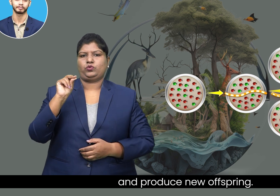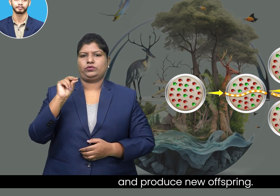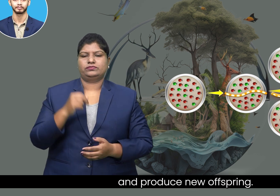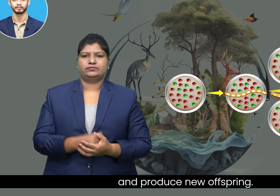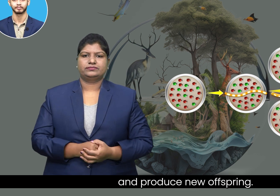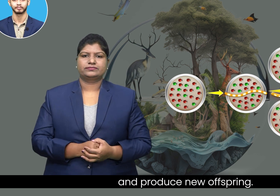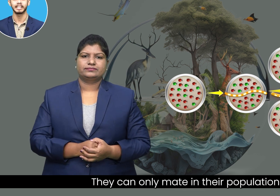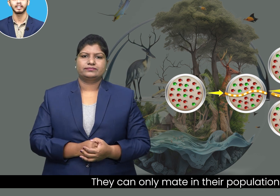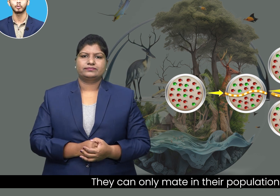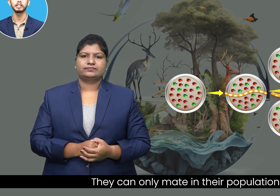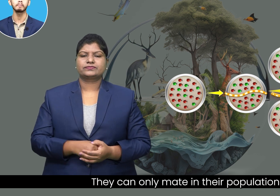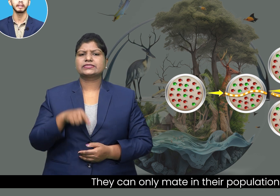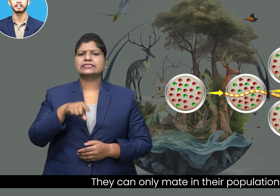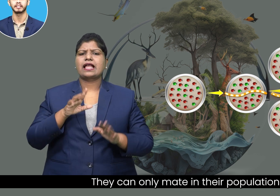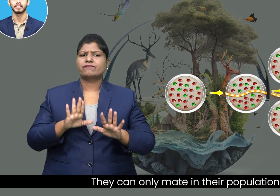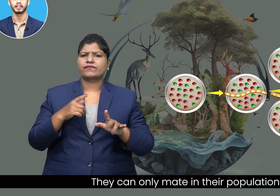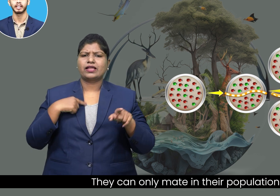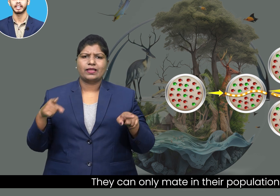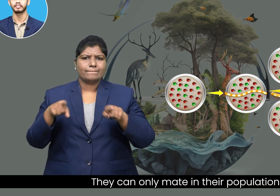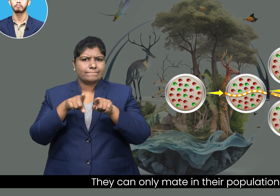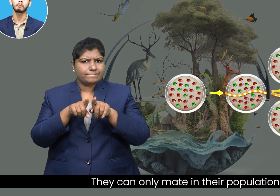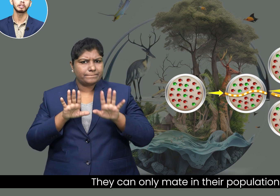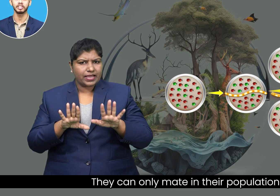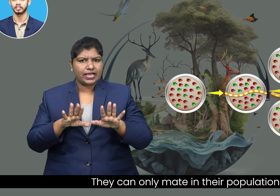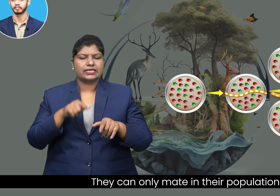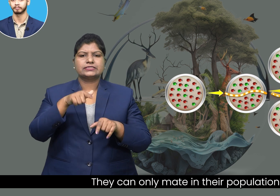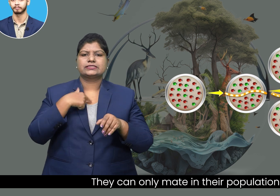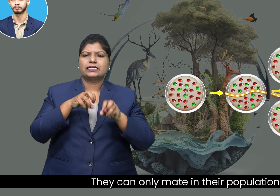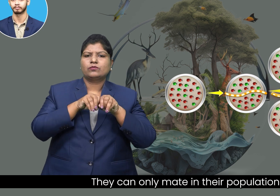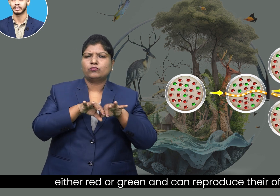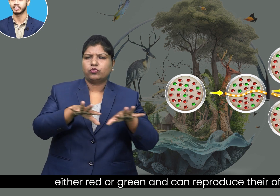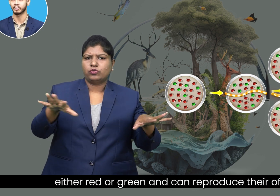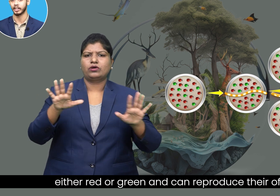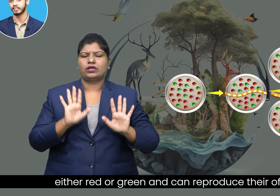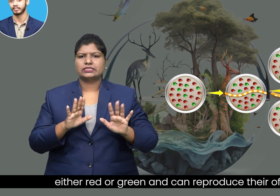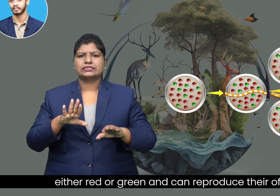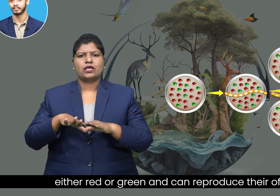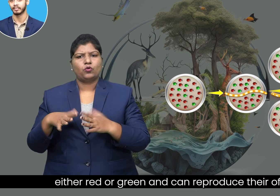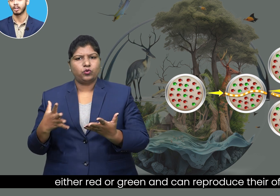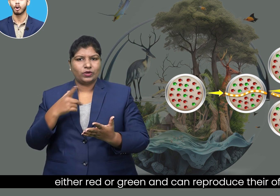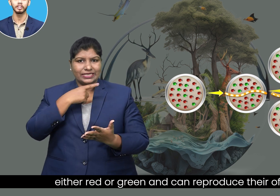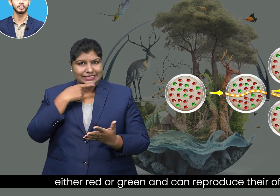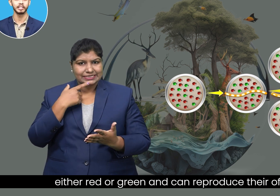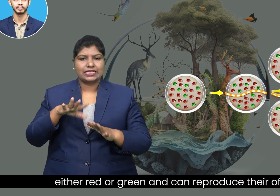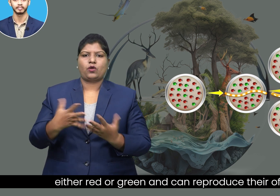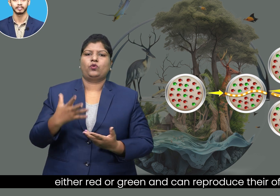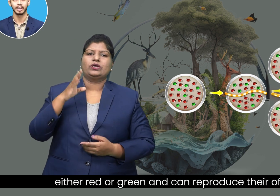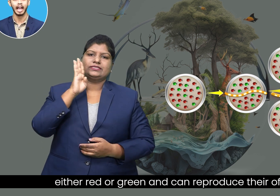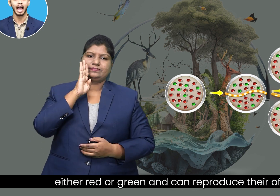They can only mate in their population, either red or green and